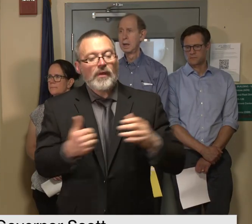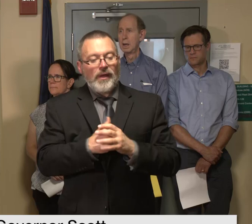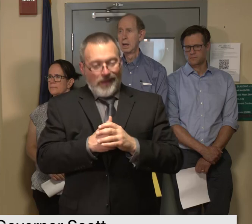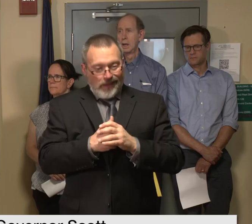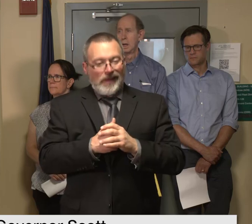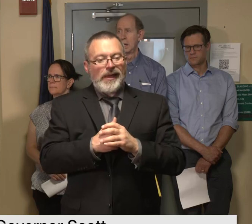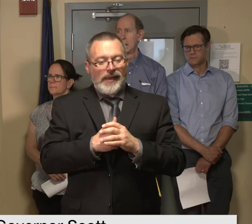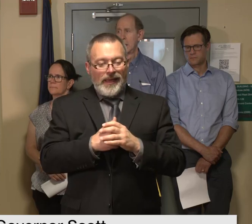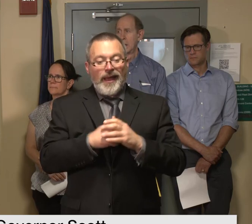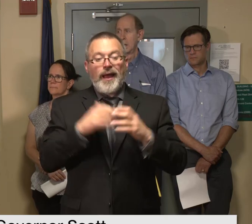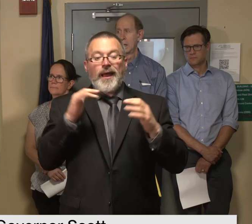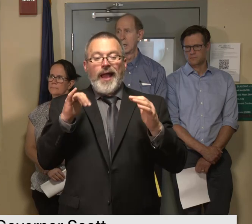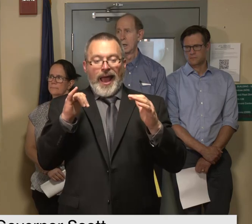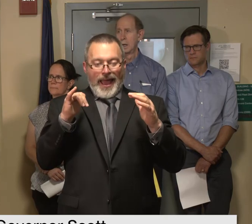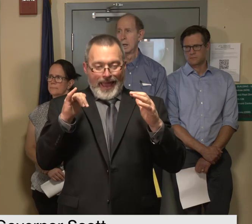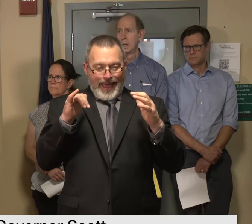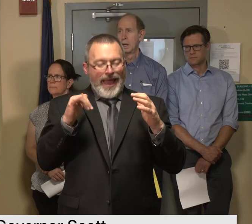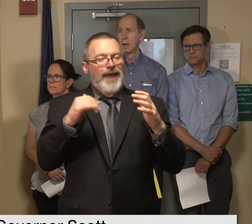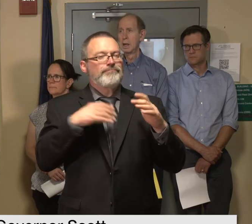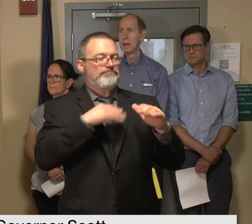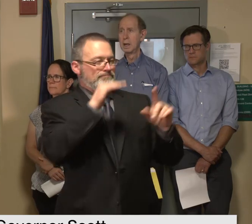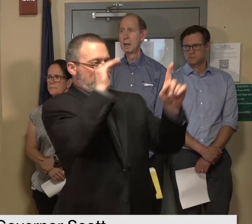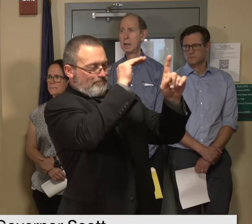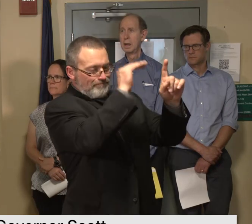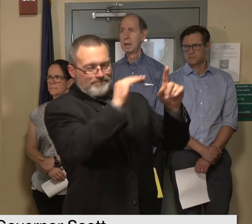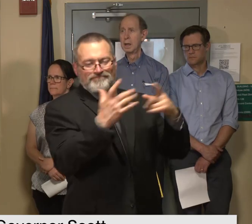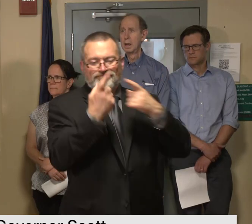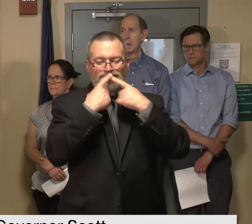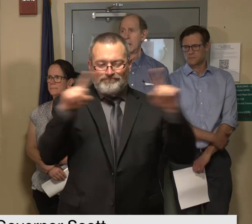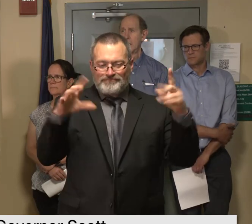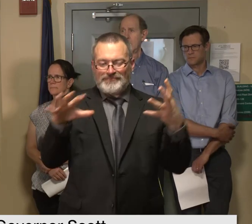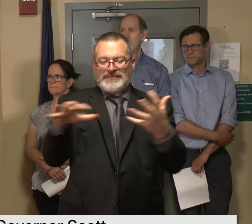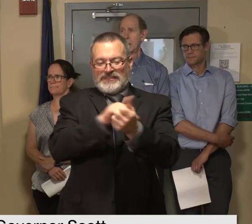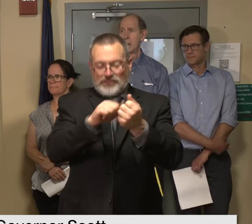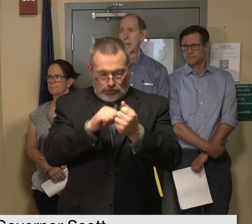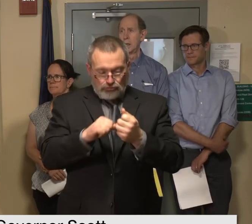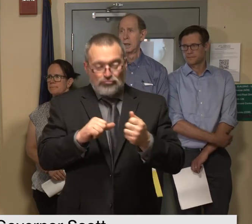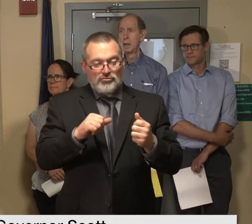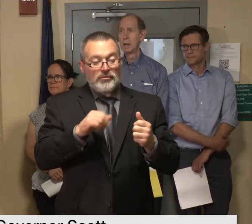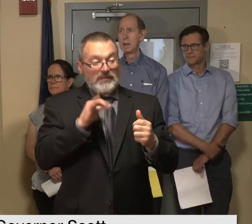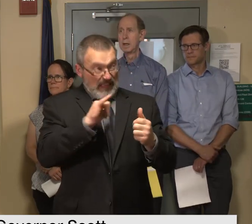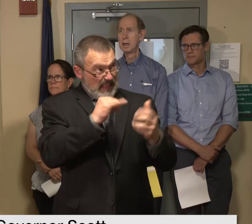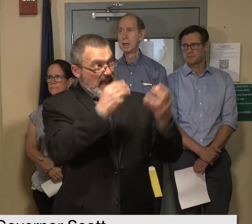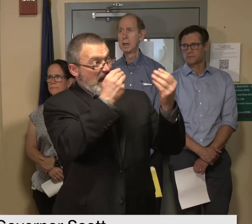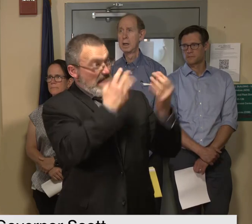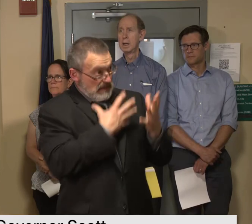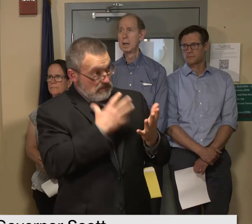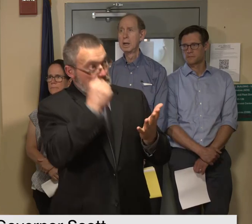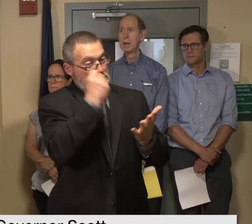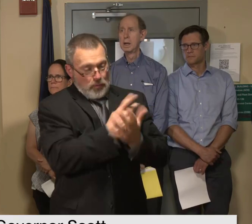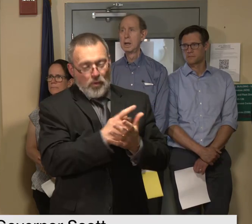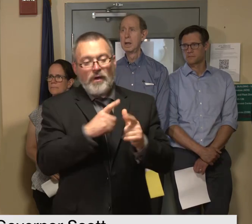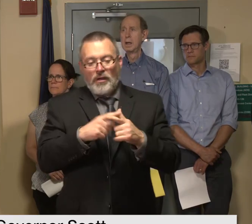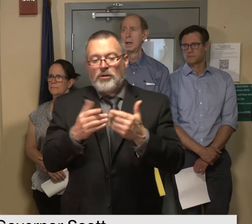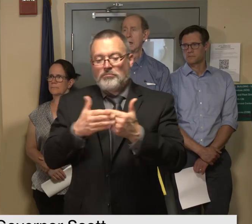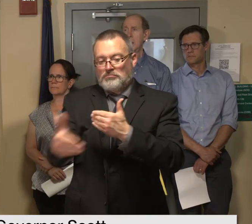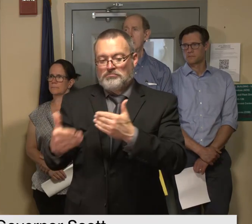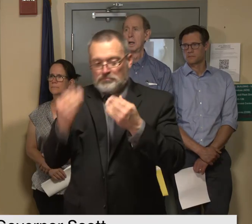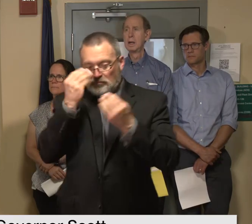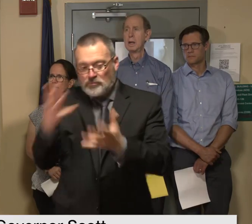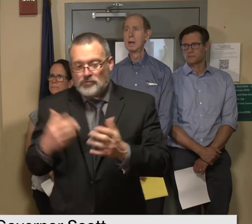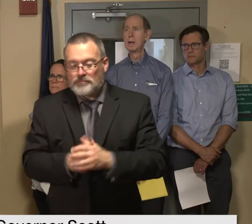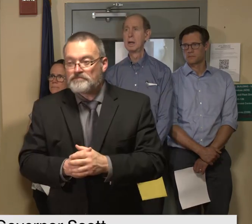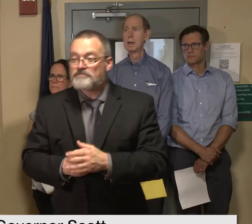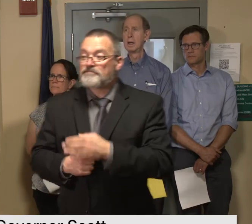declaration but we need more information in order to uh to provide that if if we are granted help from